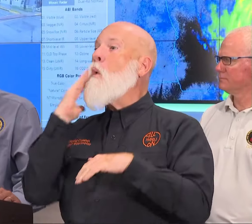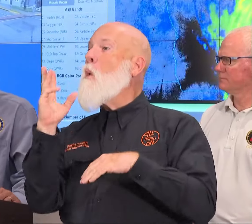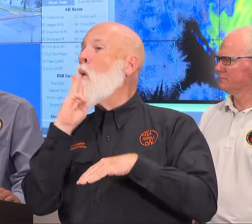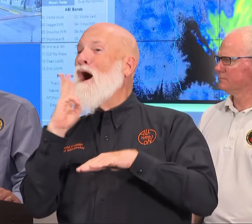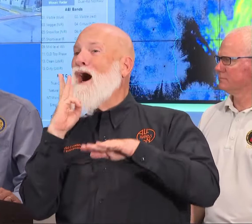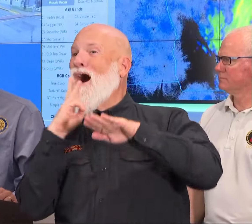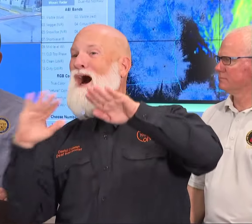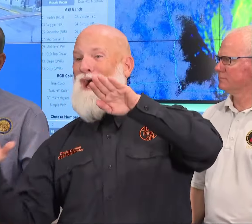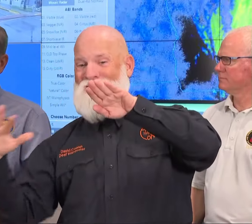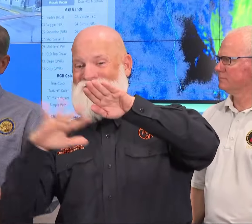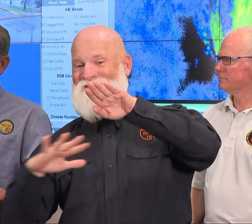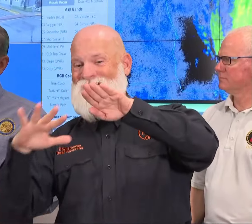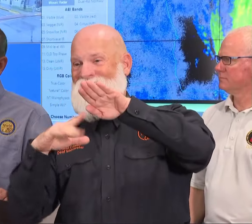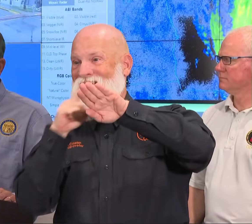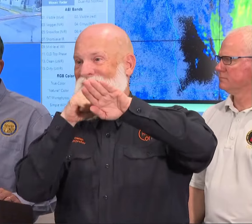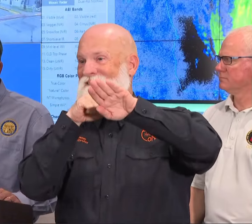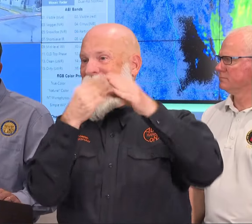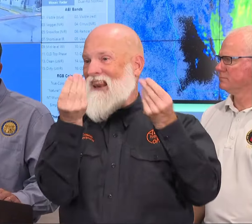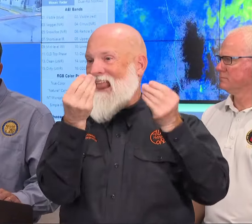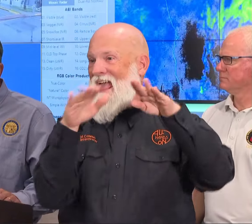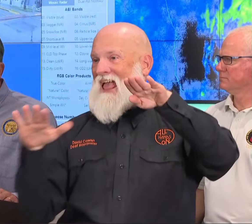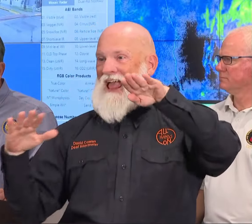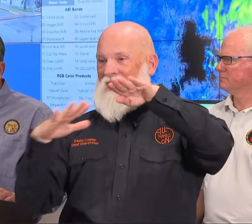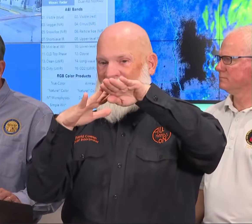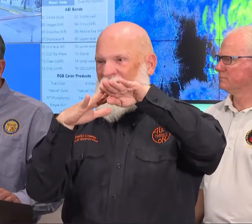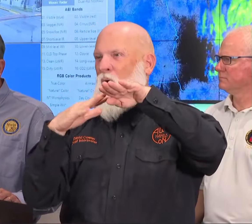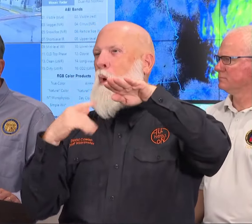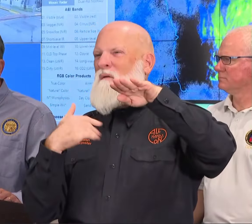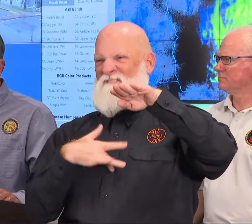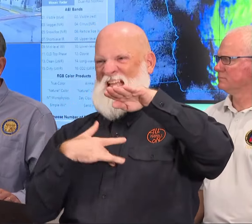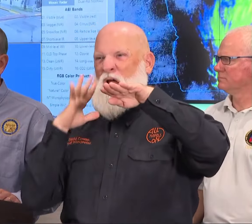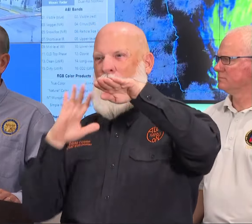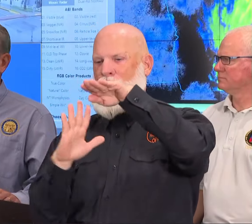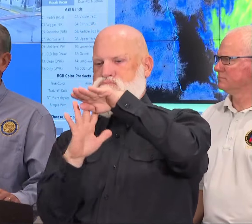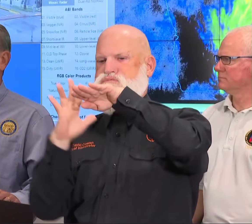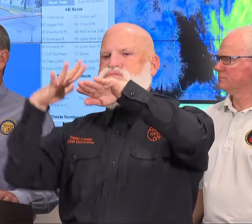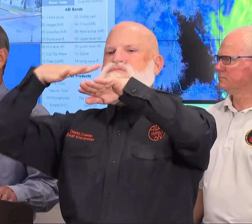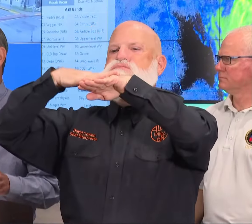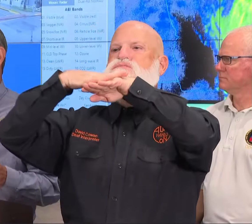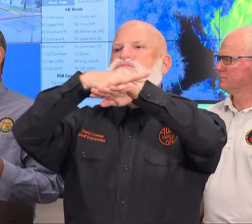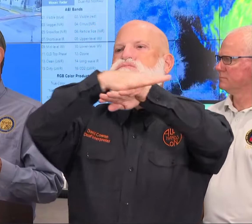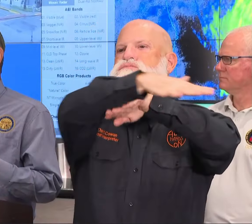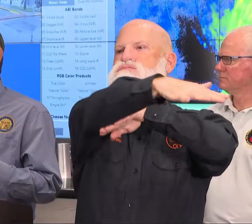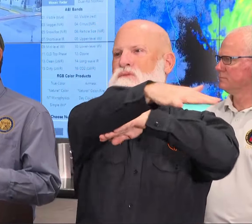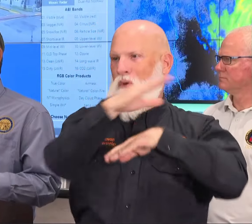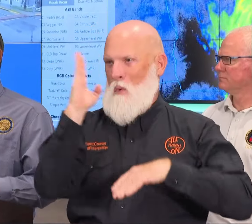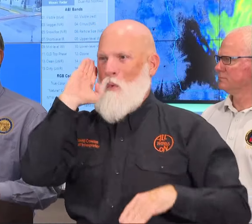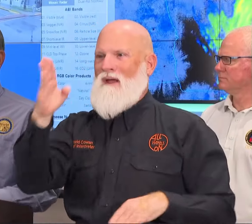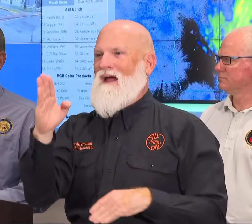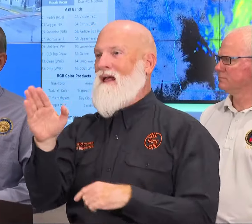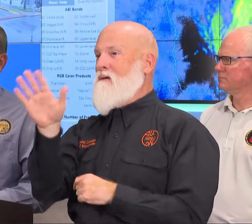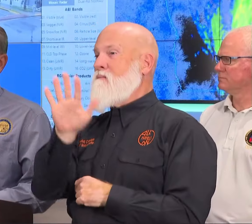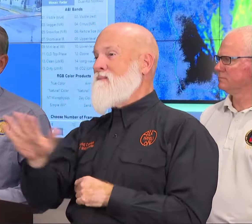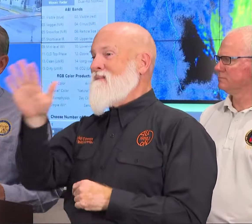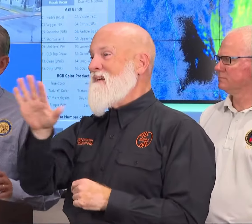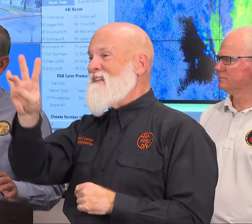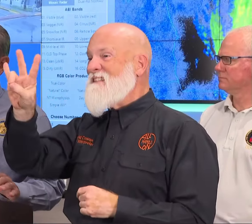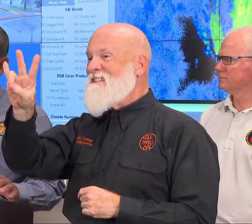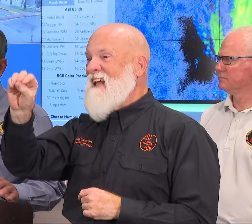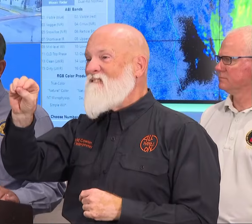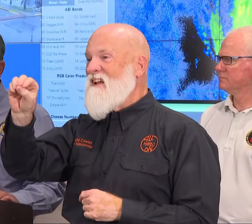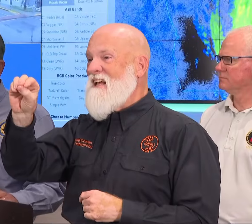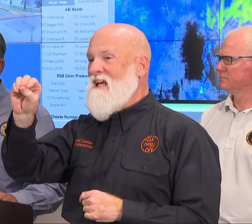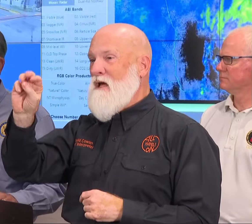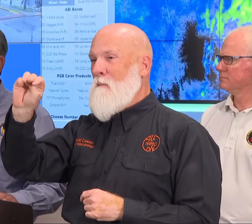obviously Chatham County Effingham Scriven and others that are in that area. The two models that we're watching